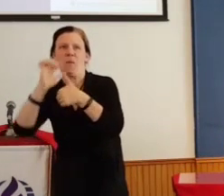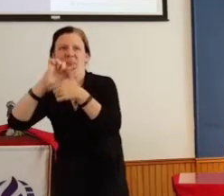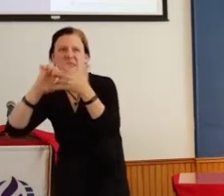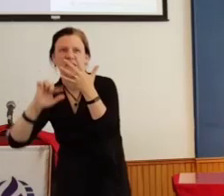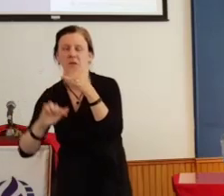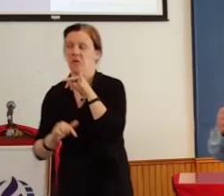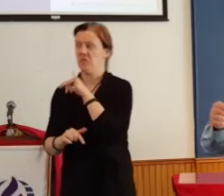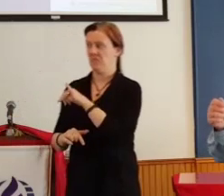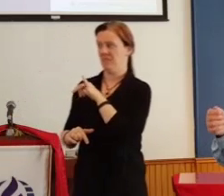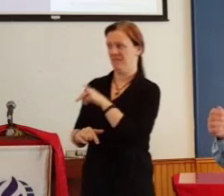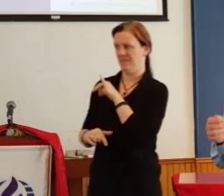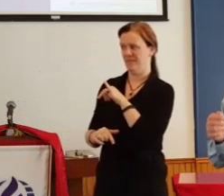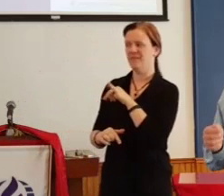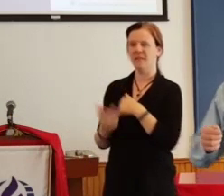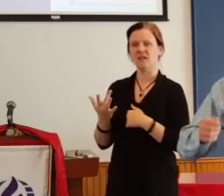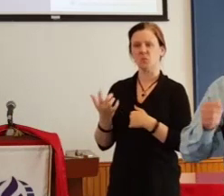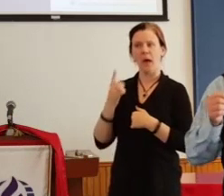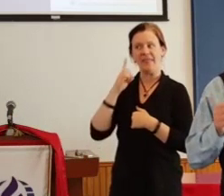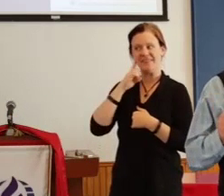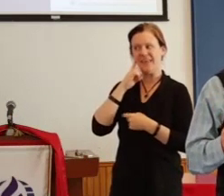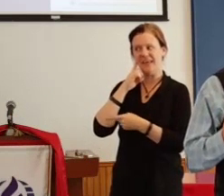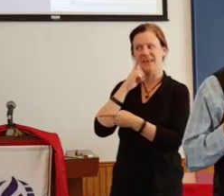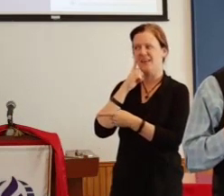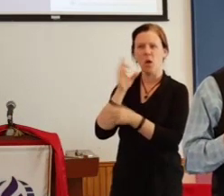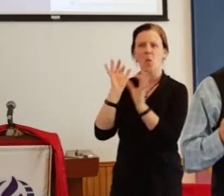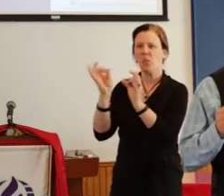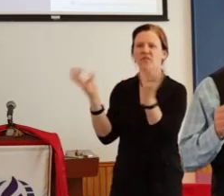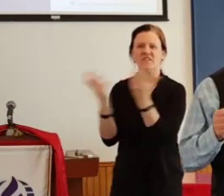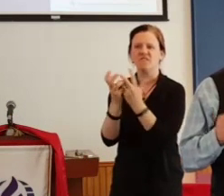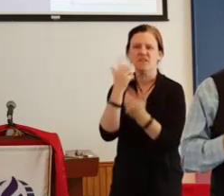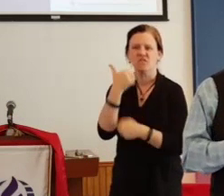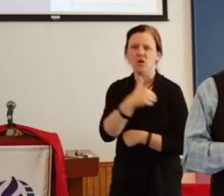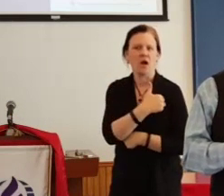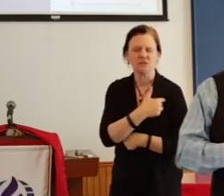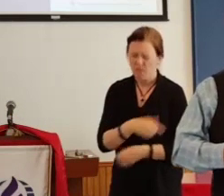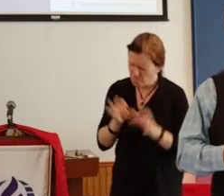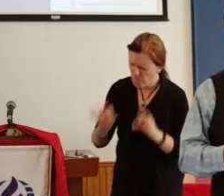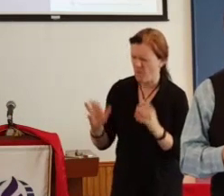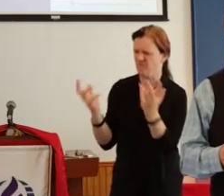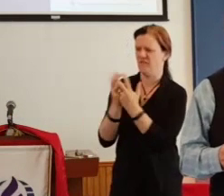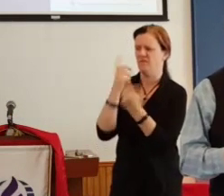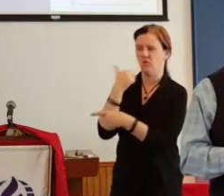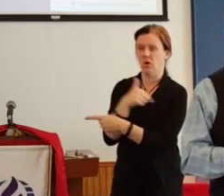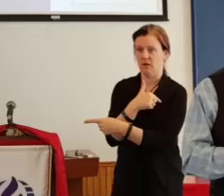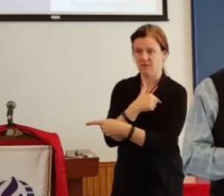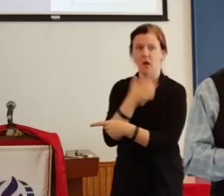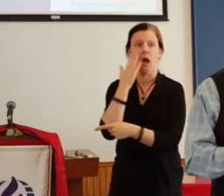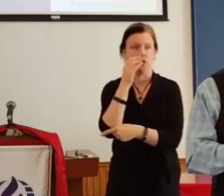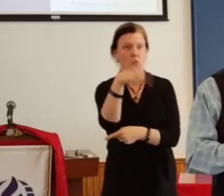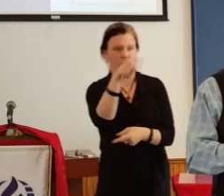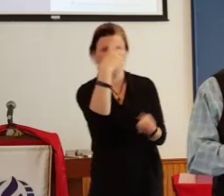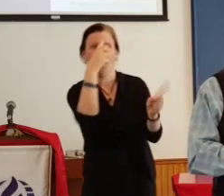That's one of the reasons why I think he is exactly right for this congregation. And I know there's others of you that feel the same way.